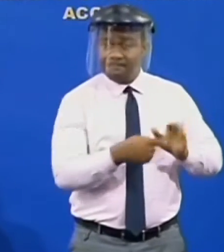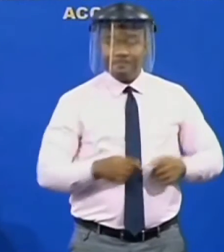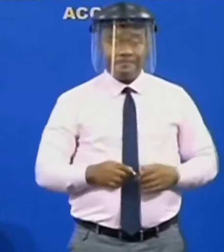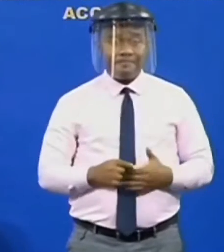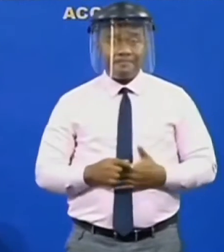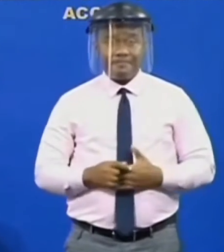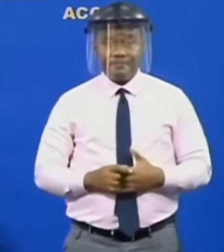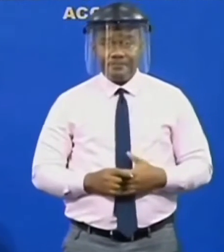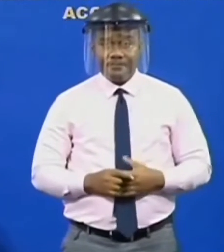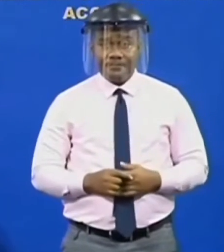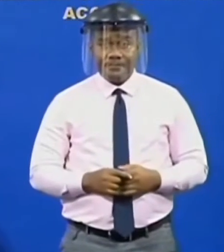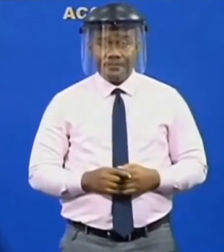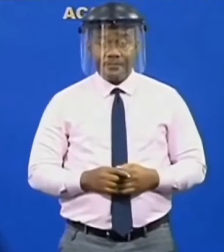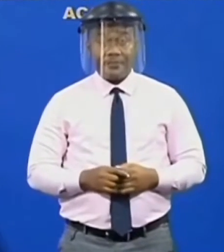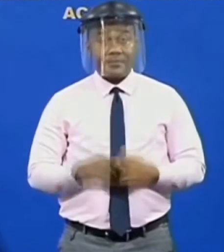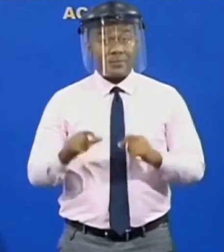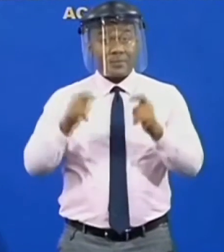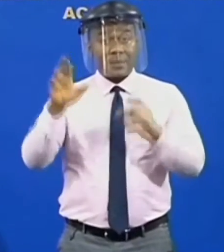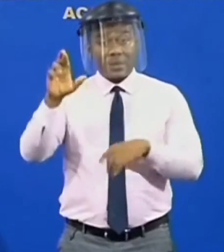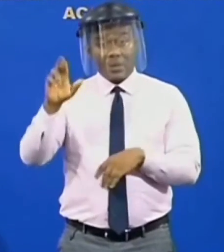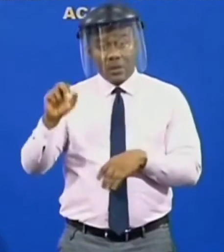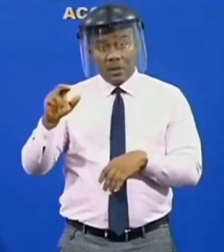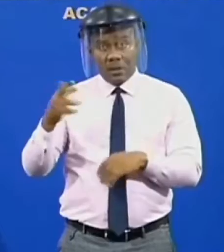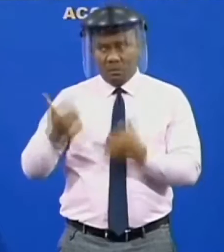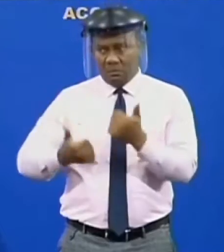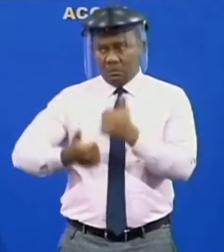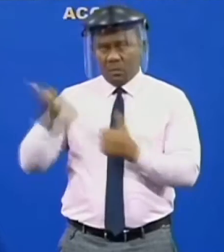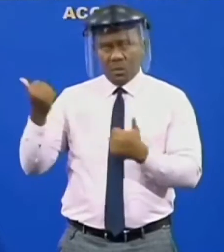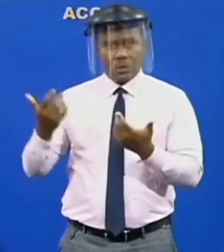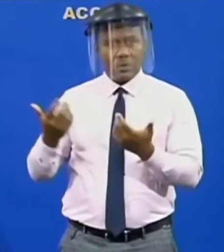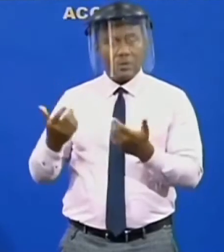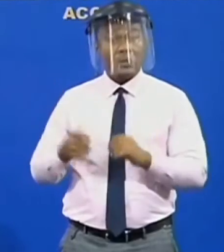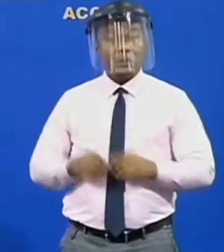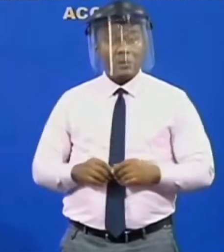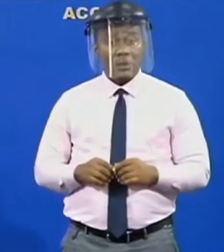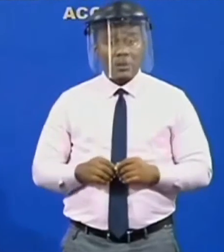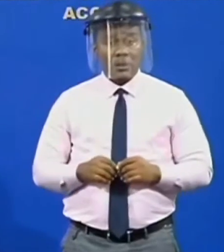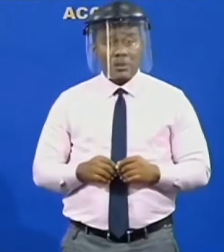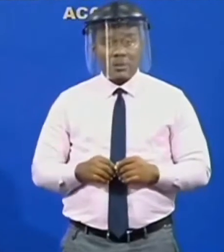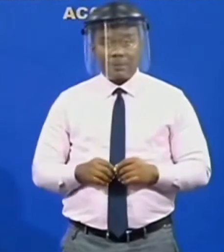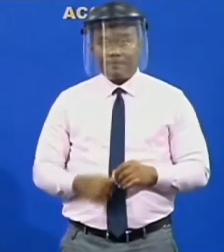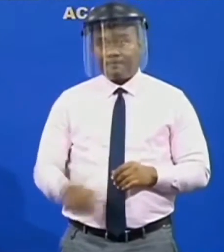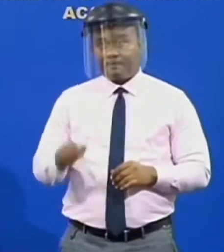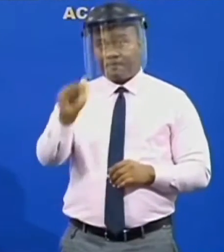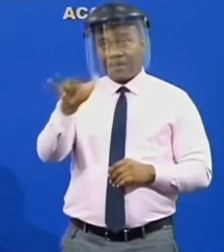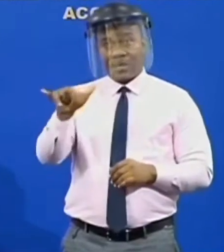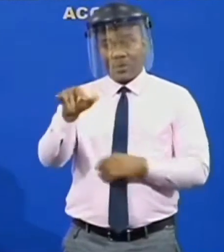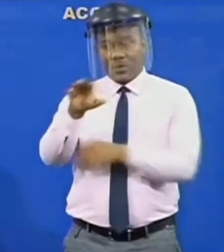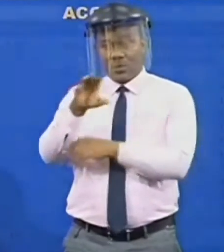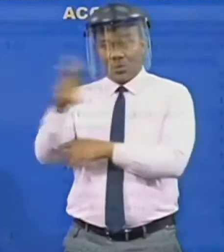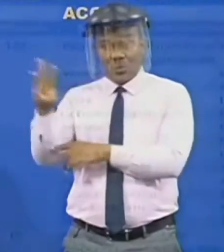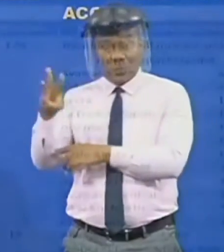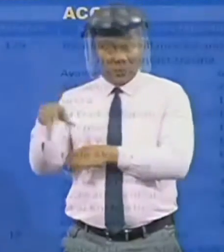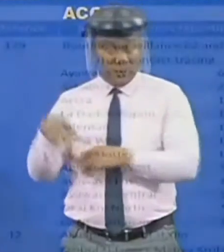in greater akra the majority earlier mentioned ayawaso west